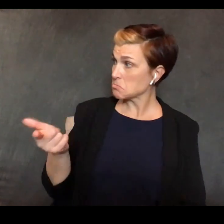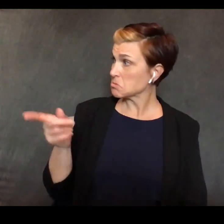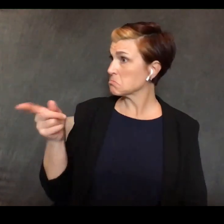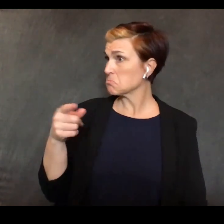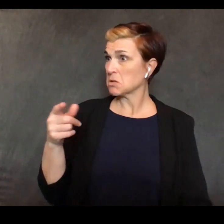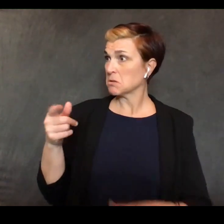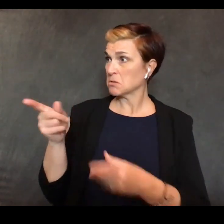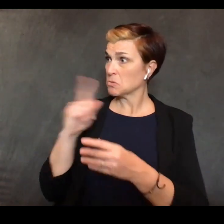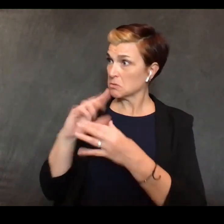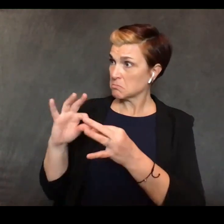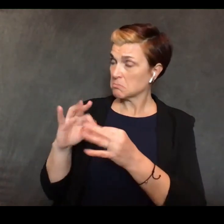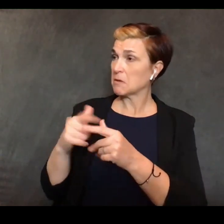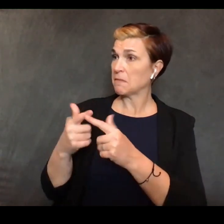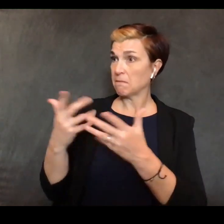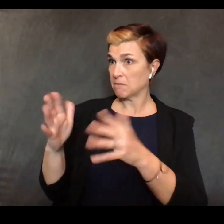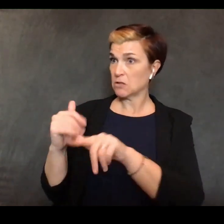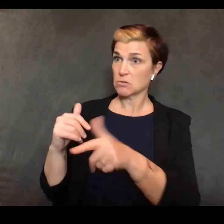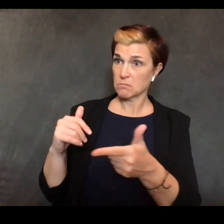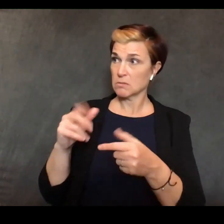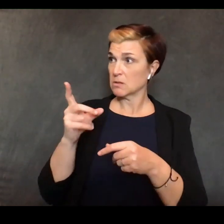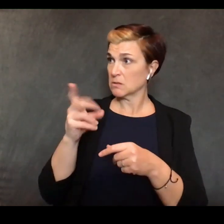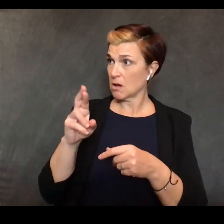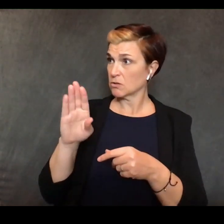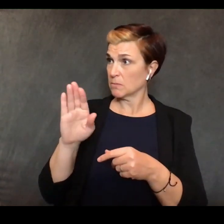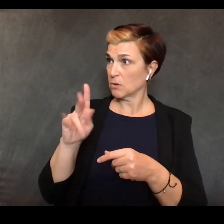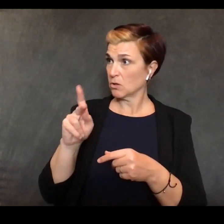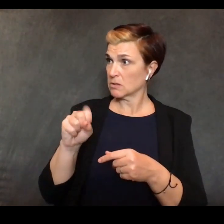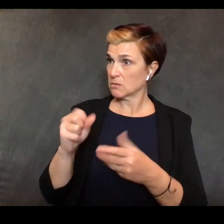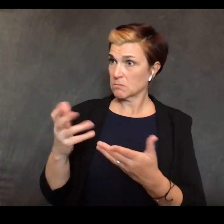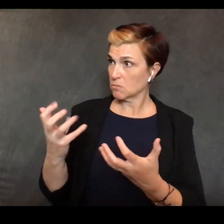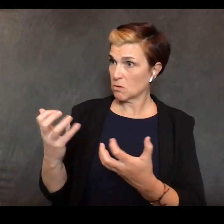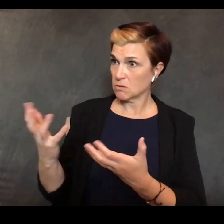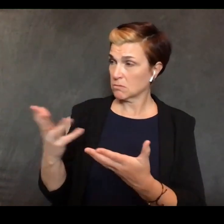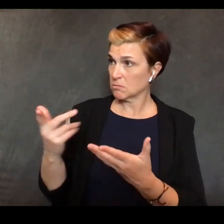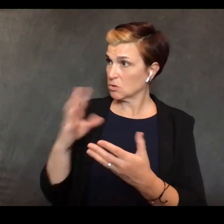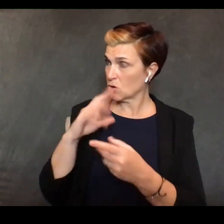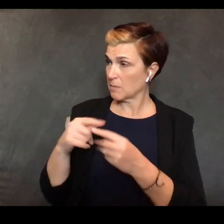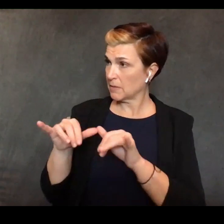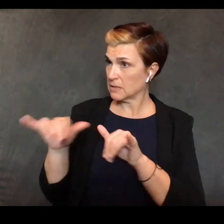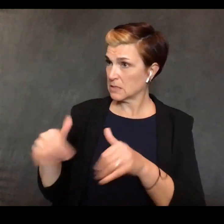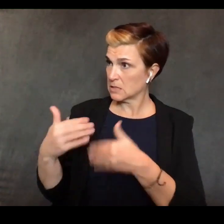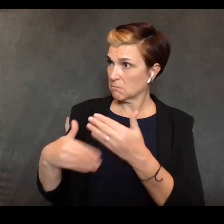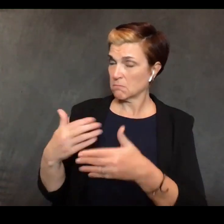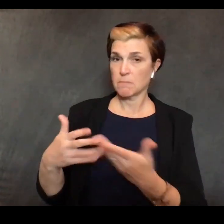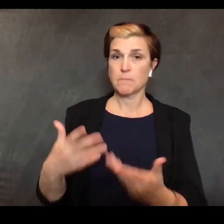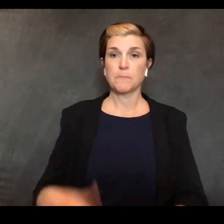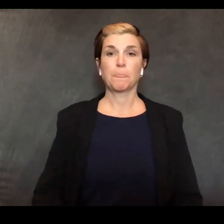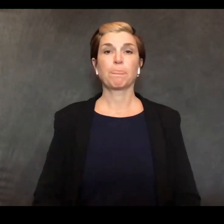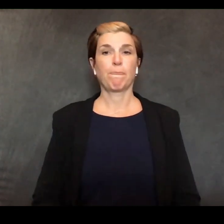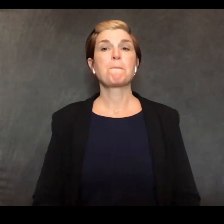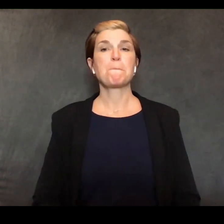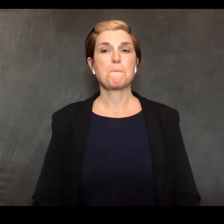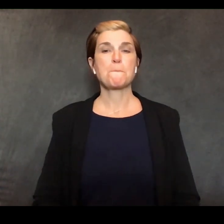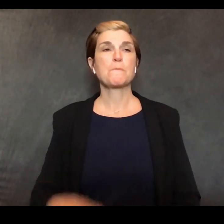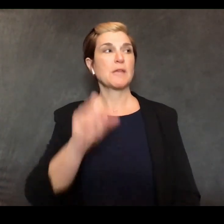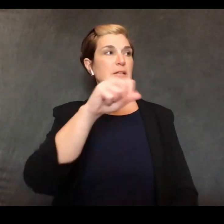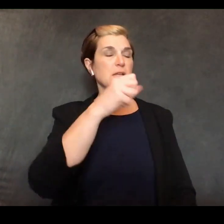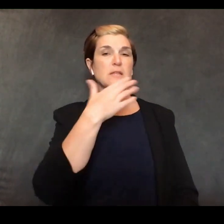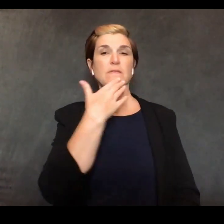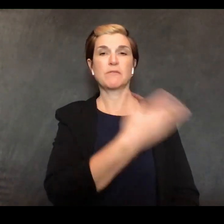couple of words but how the system's working well thank you very much as we talked about earlier this week